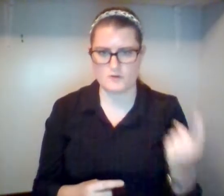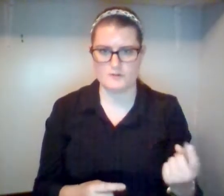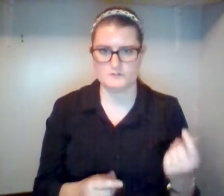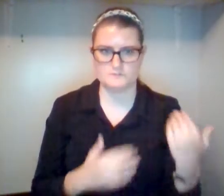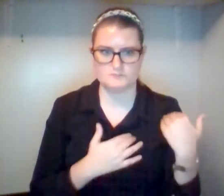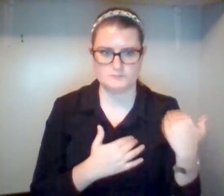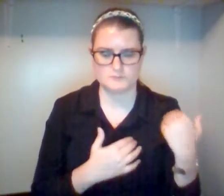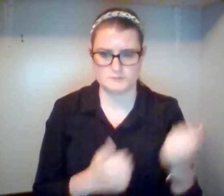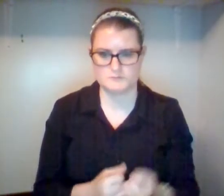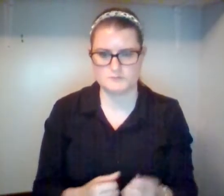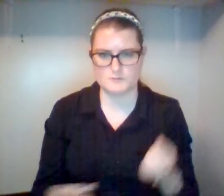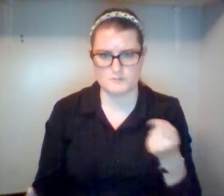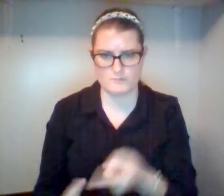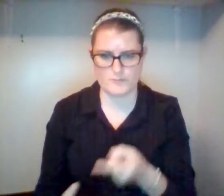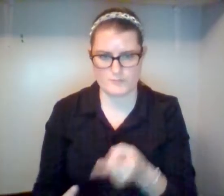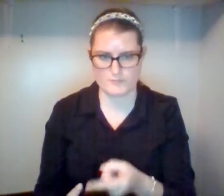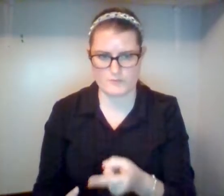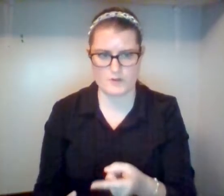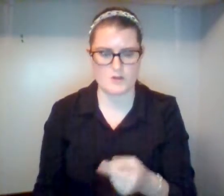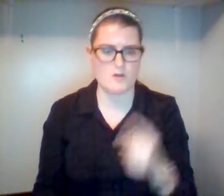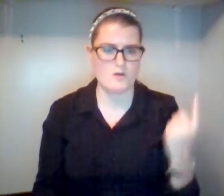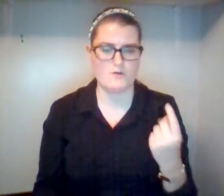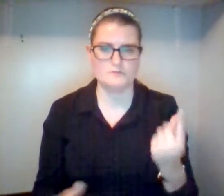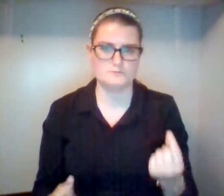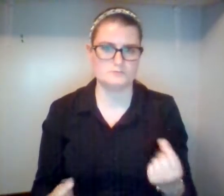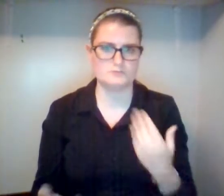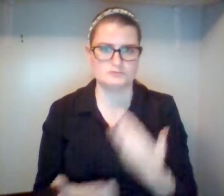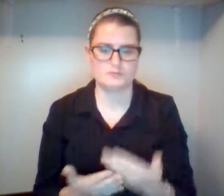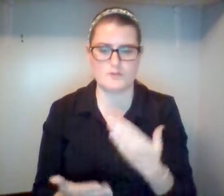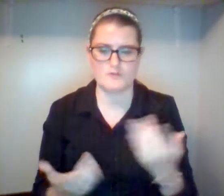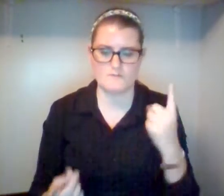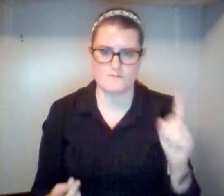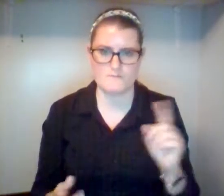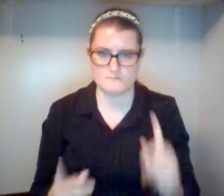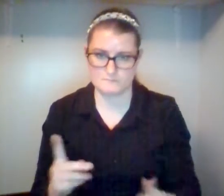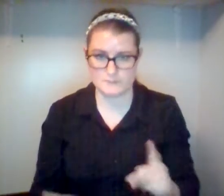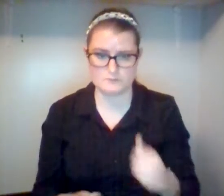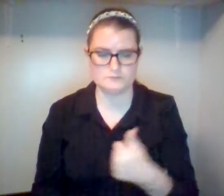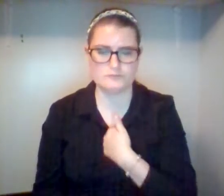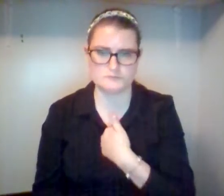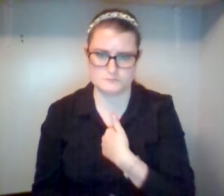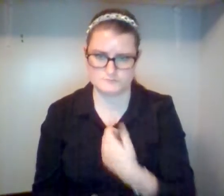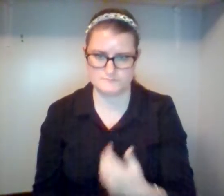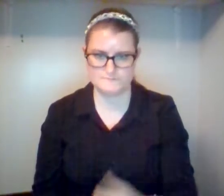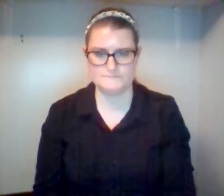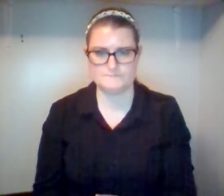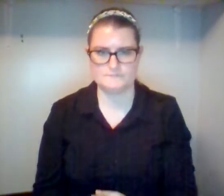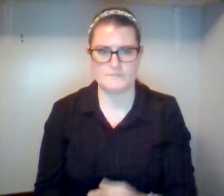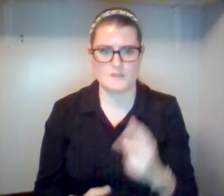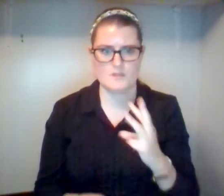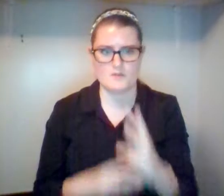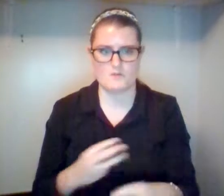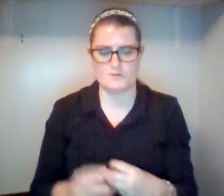proactive good deeds that, in general, the world will find it hard to disapprove of.